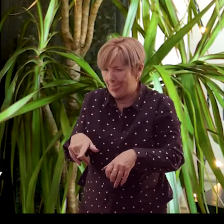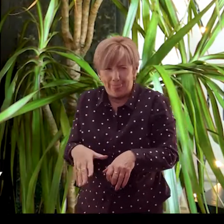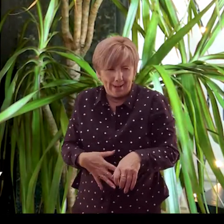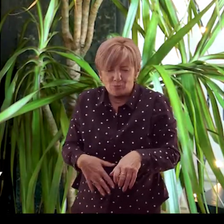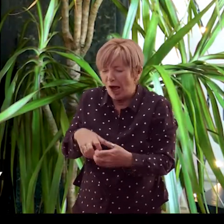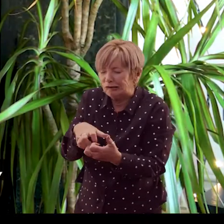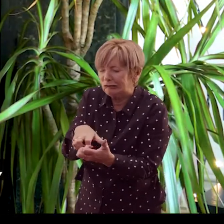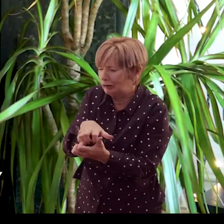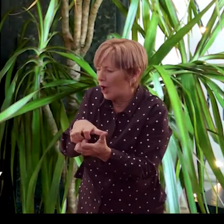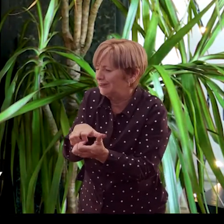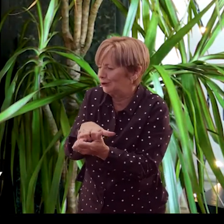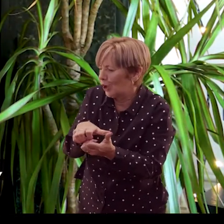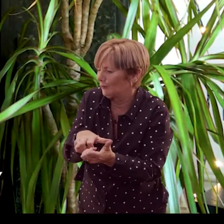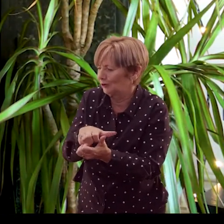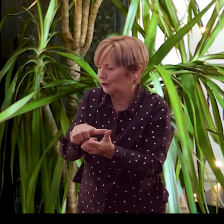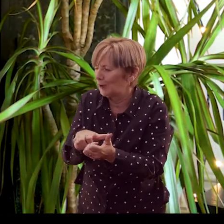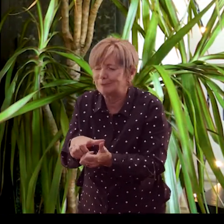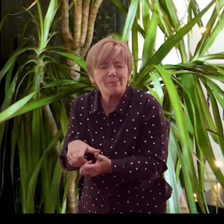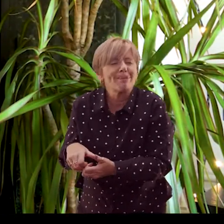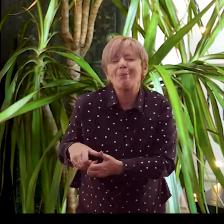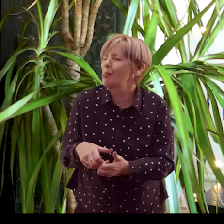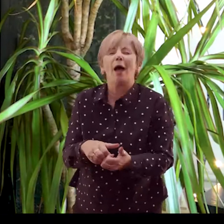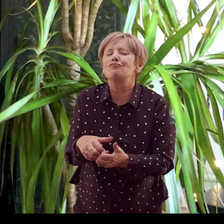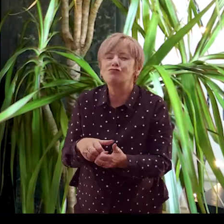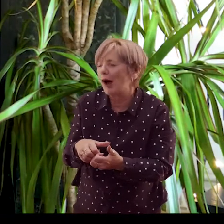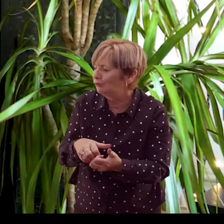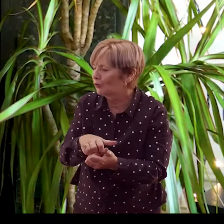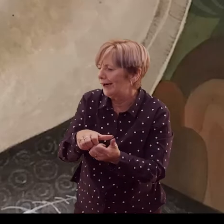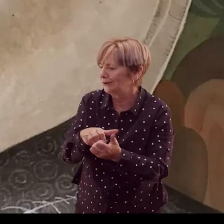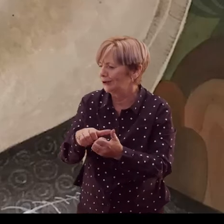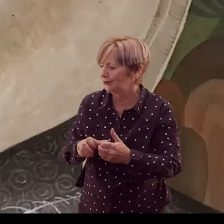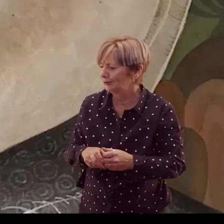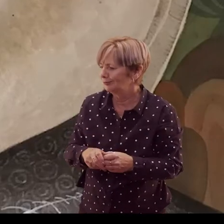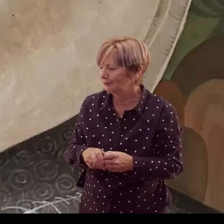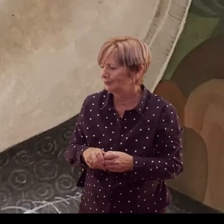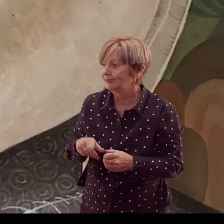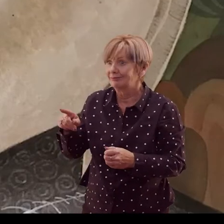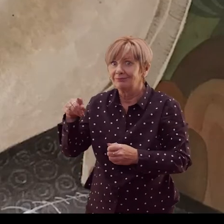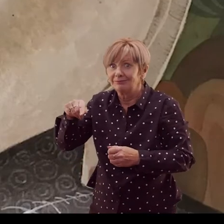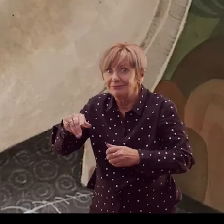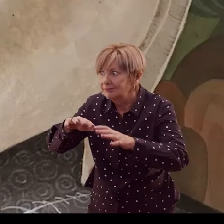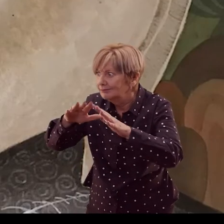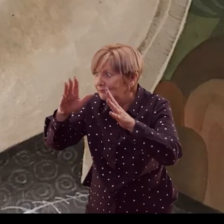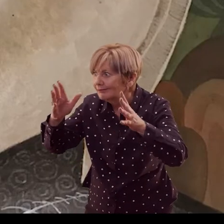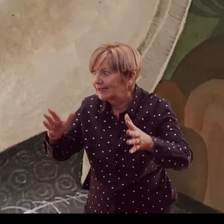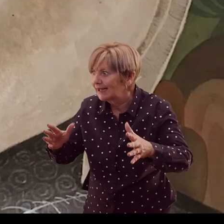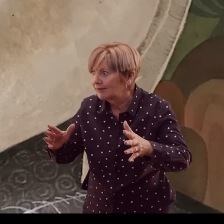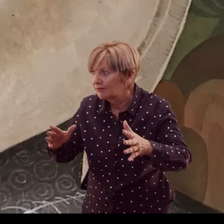Delicious, he munched, smacking his chubby lips. Back at the cave most of the animals were leaving.